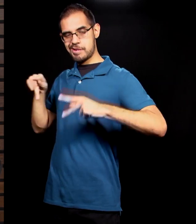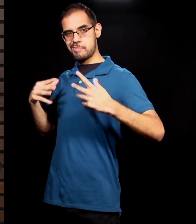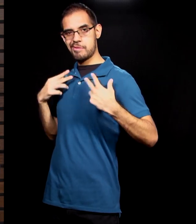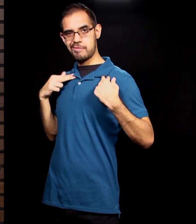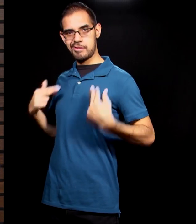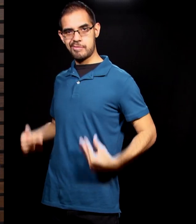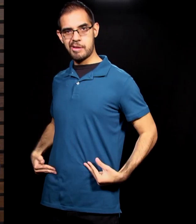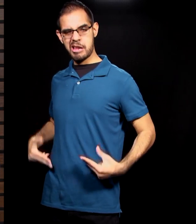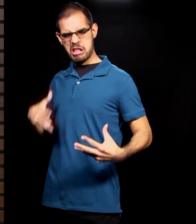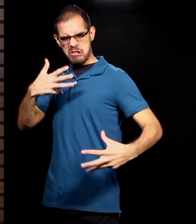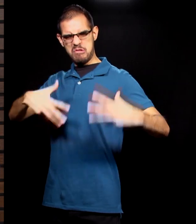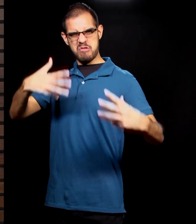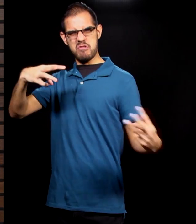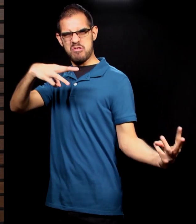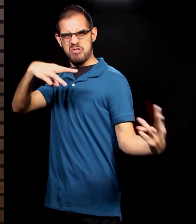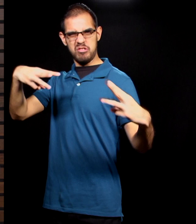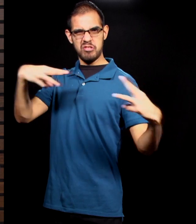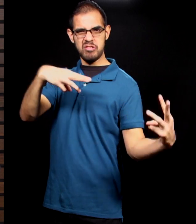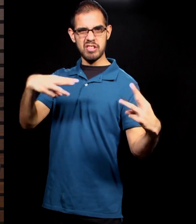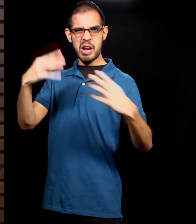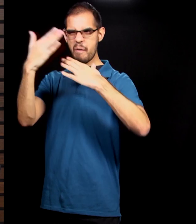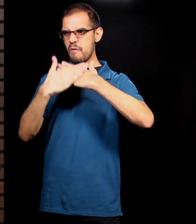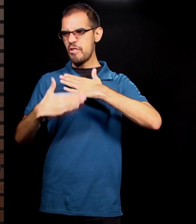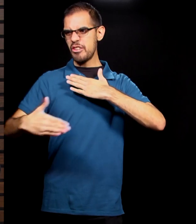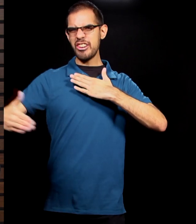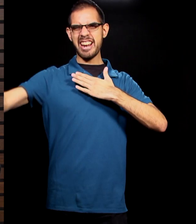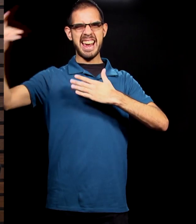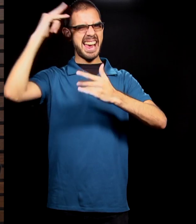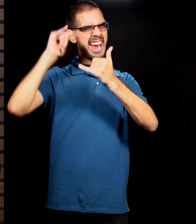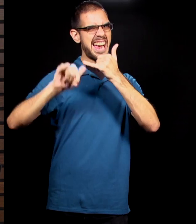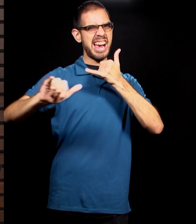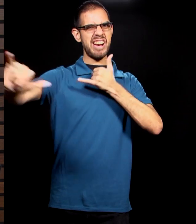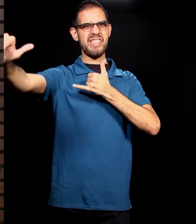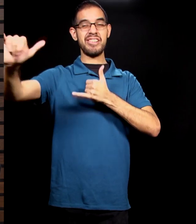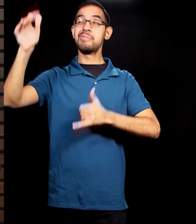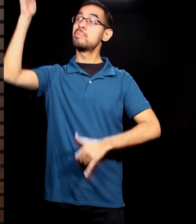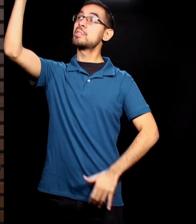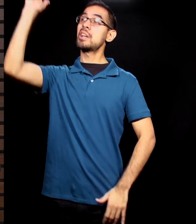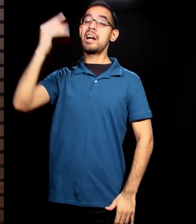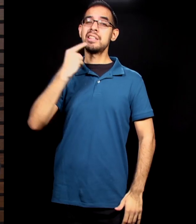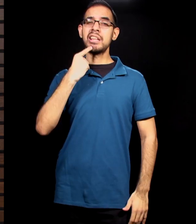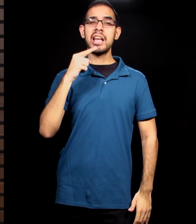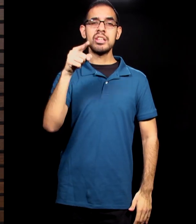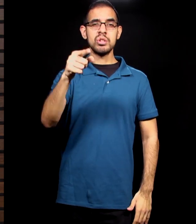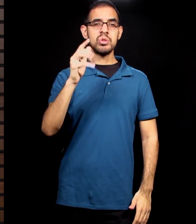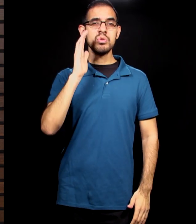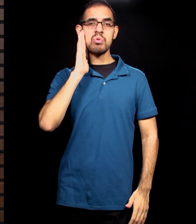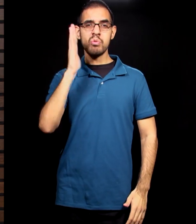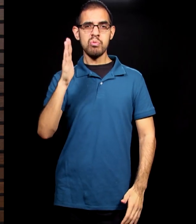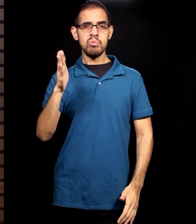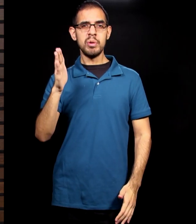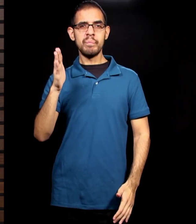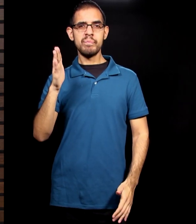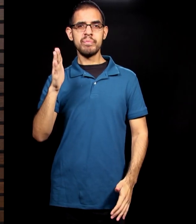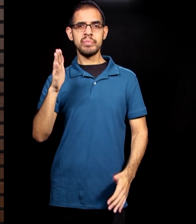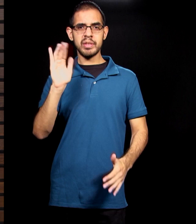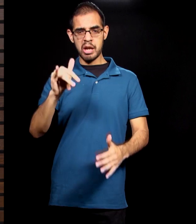wage war for our souls for all of eternity, for all of time. And God says that you will bruise the heel of the offspring of the woman, but he will